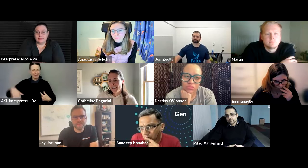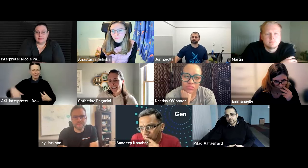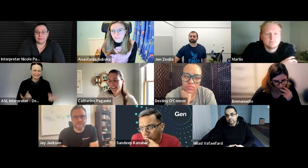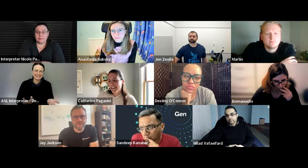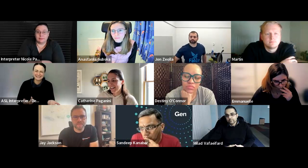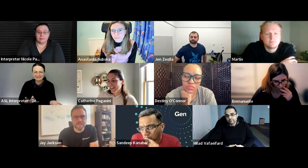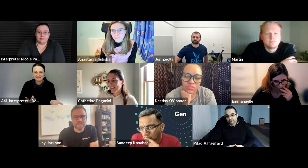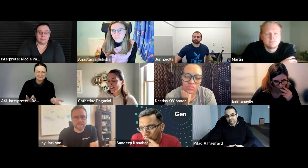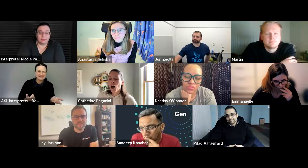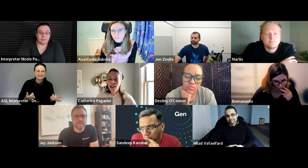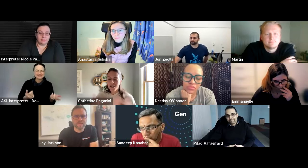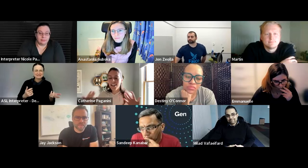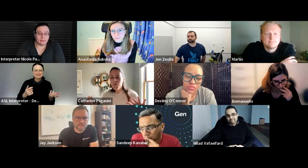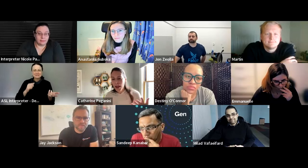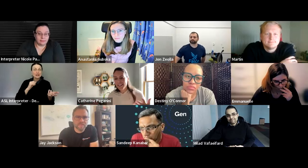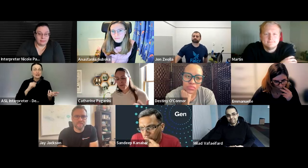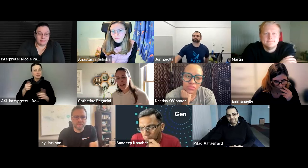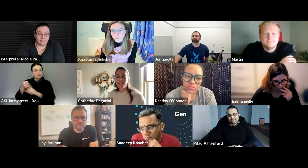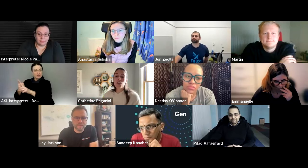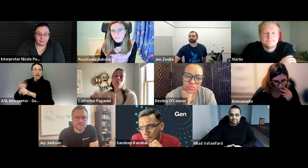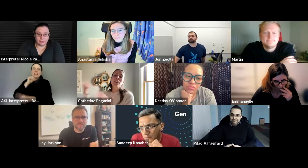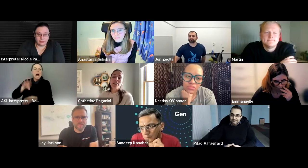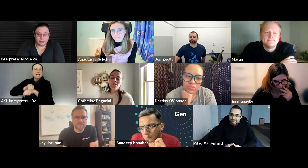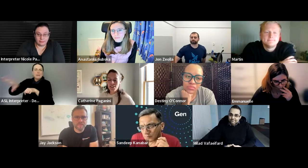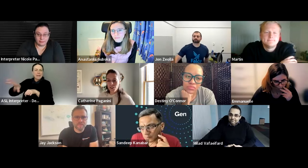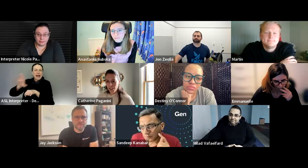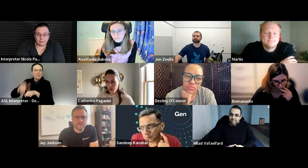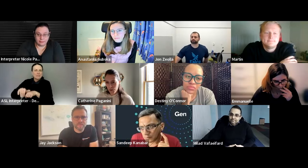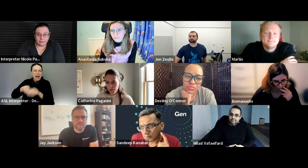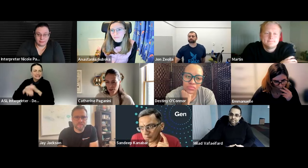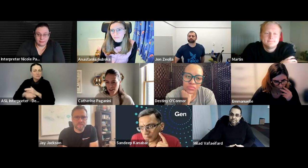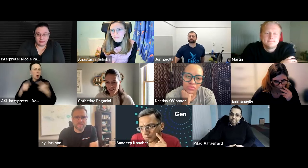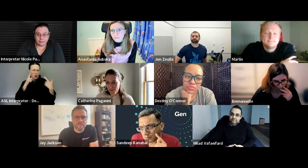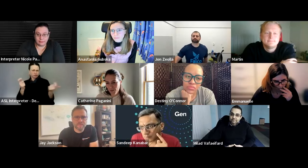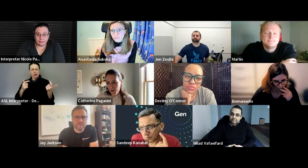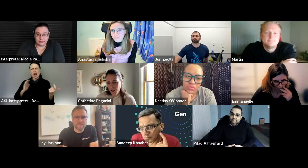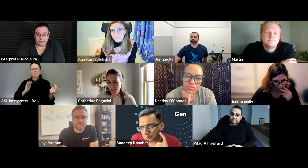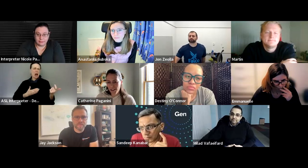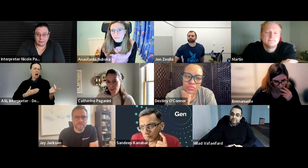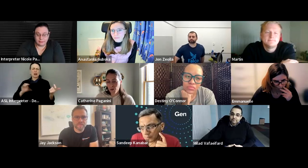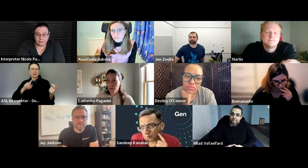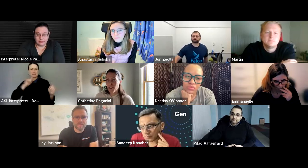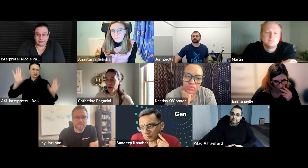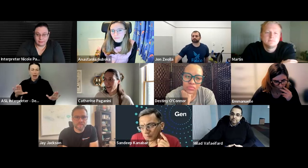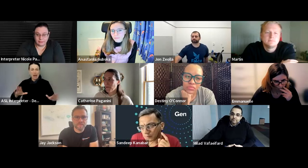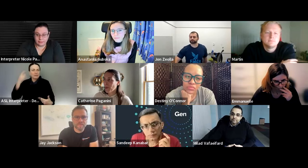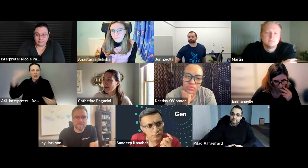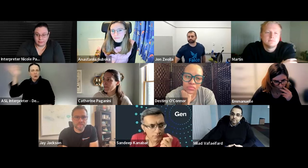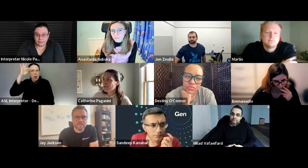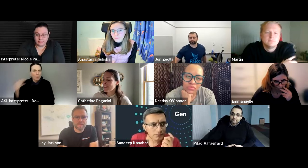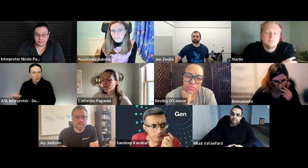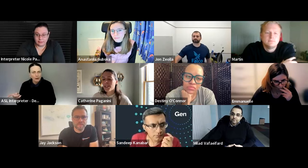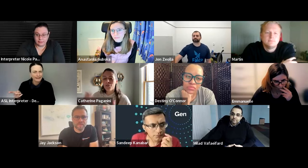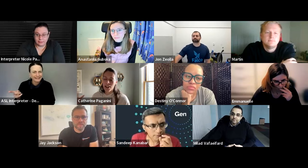uh not impacted by it and just believes it's a great company for for uh or a very uh